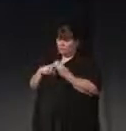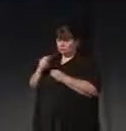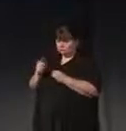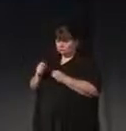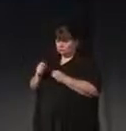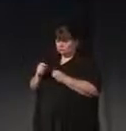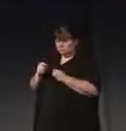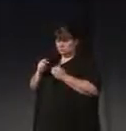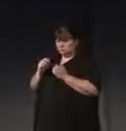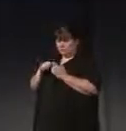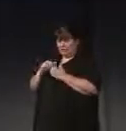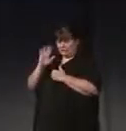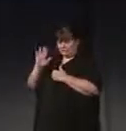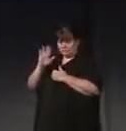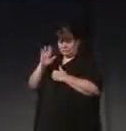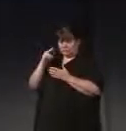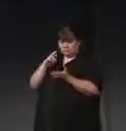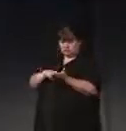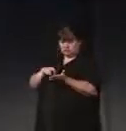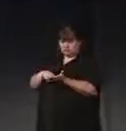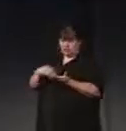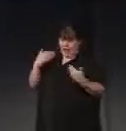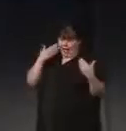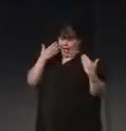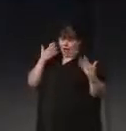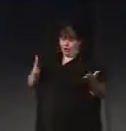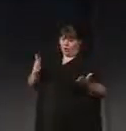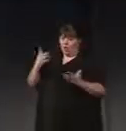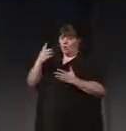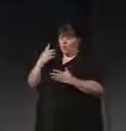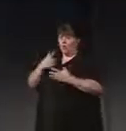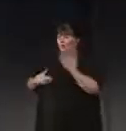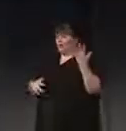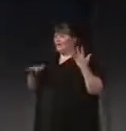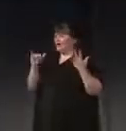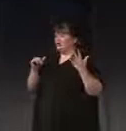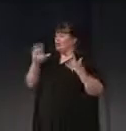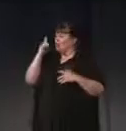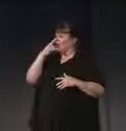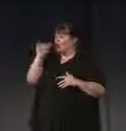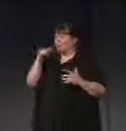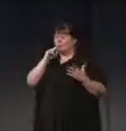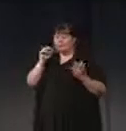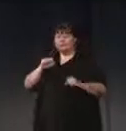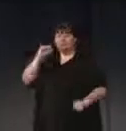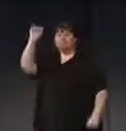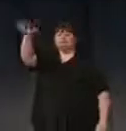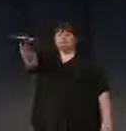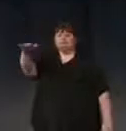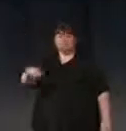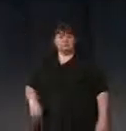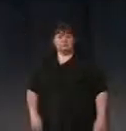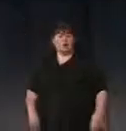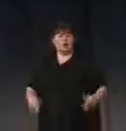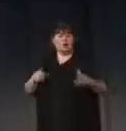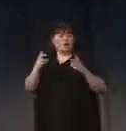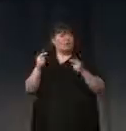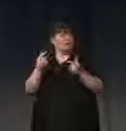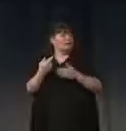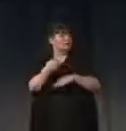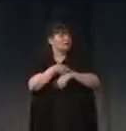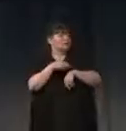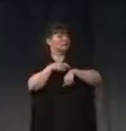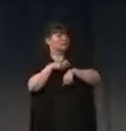work. So I don't know what such an exercise would look like, but I wanted to put that out there. And I'll quickly review the